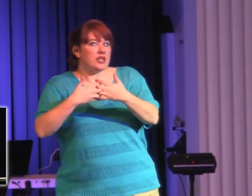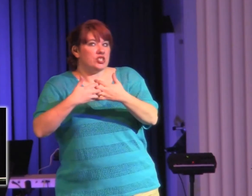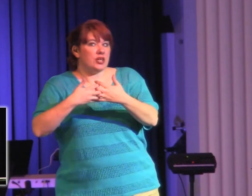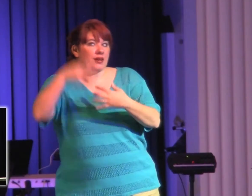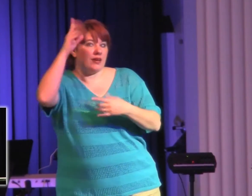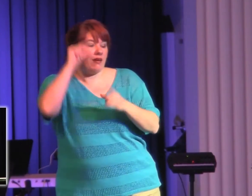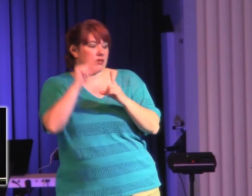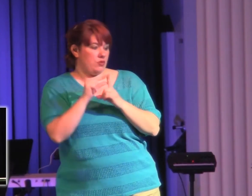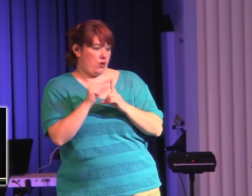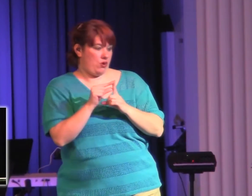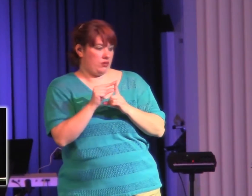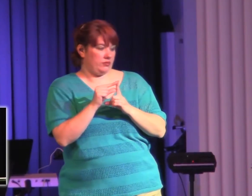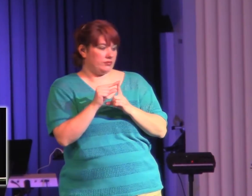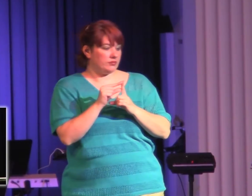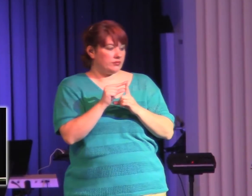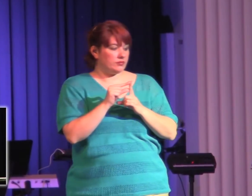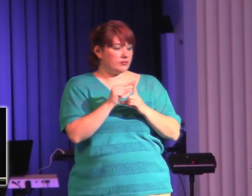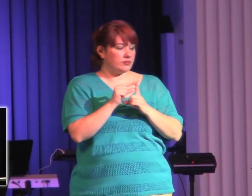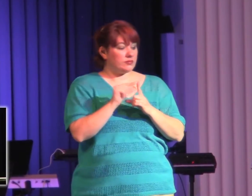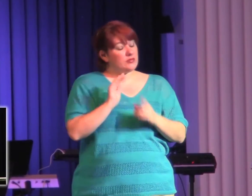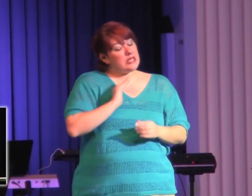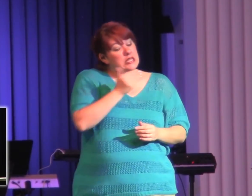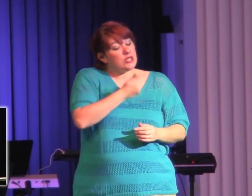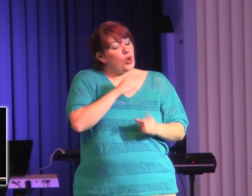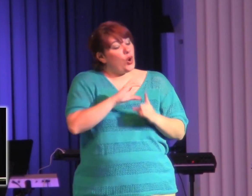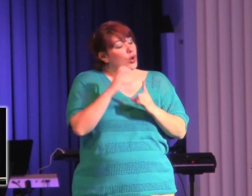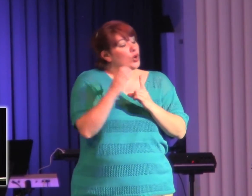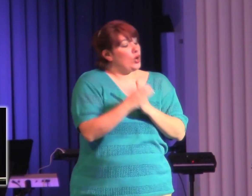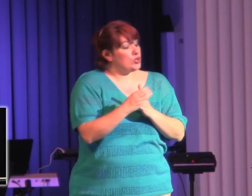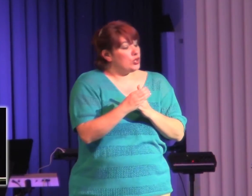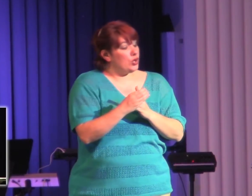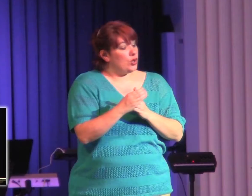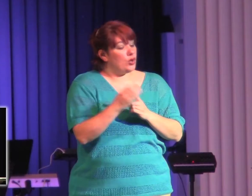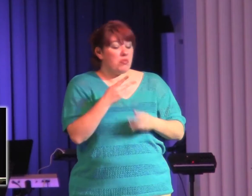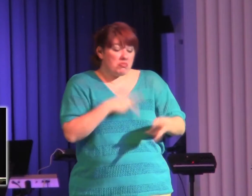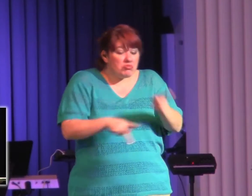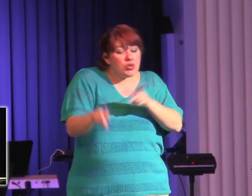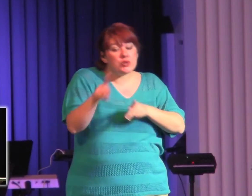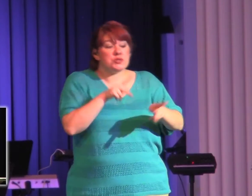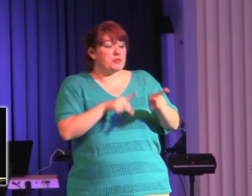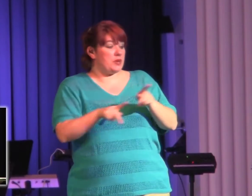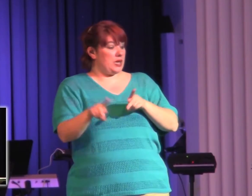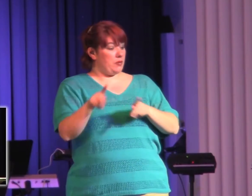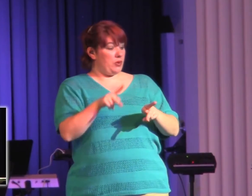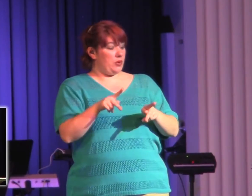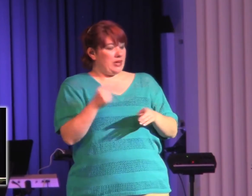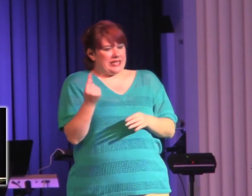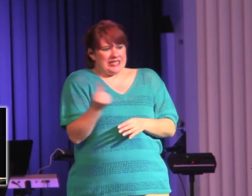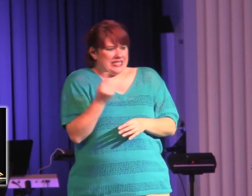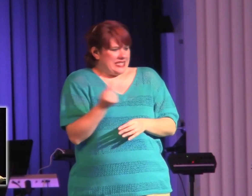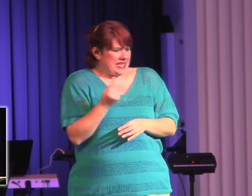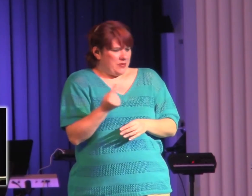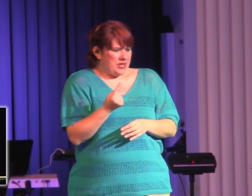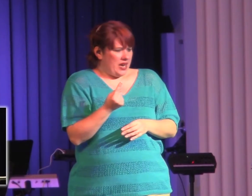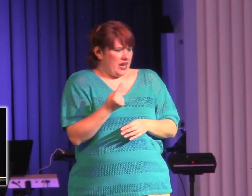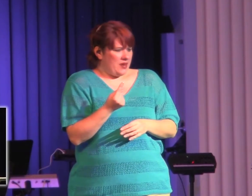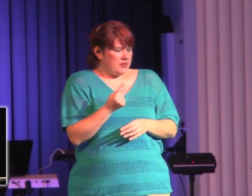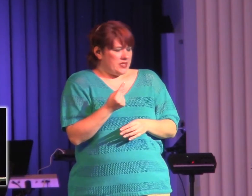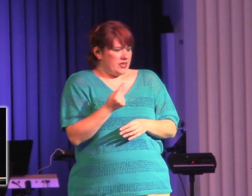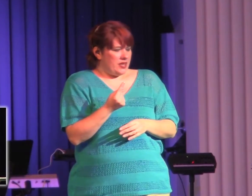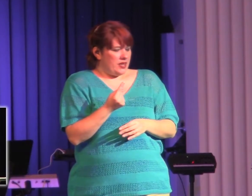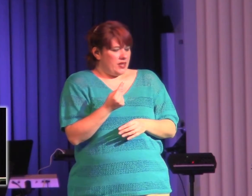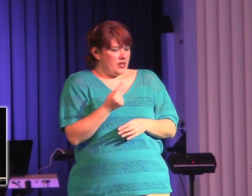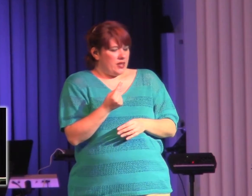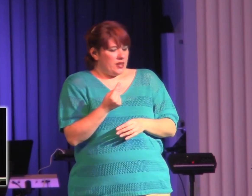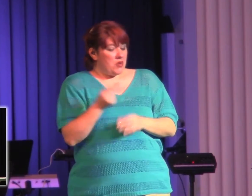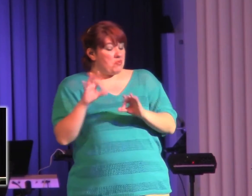we live in a culture where, you know, there are people, honestly, there are people who sometimes grieve longer than what they should grieve.